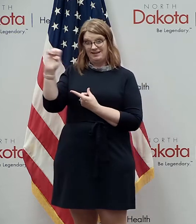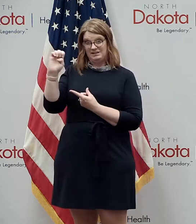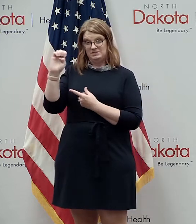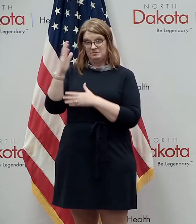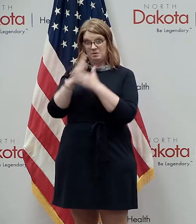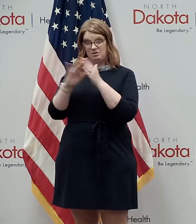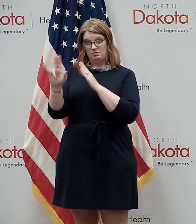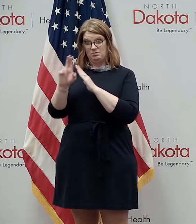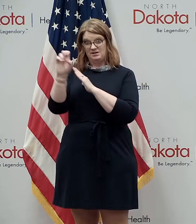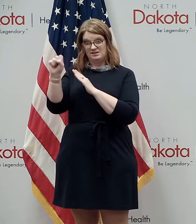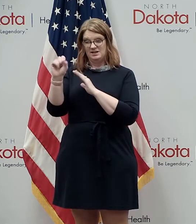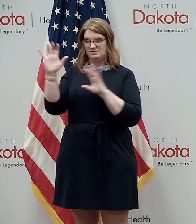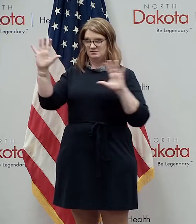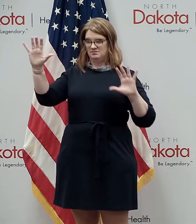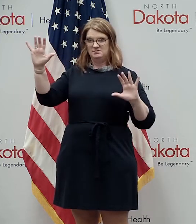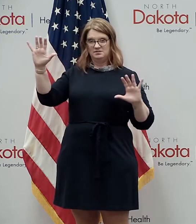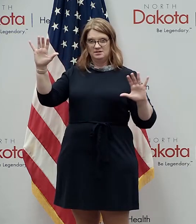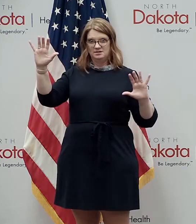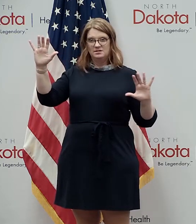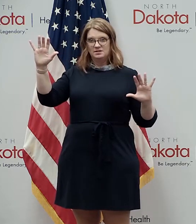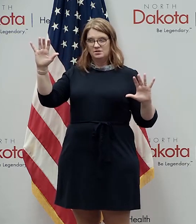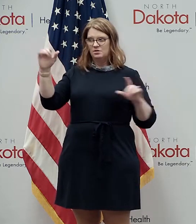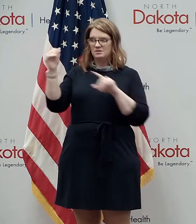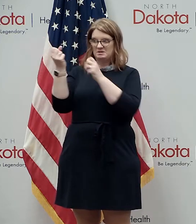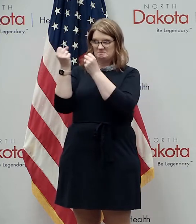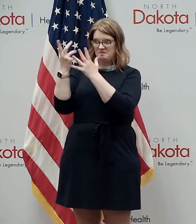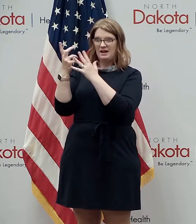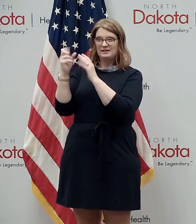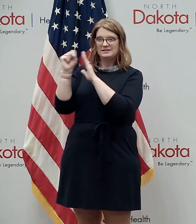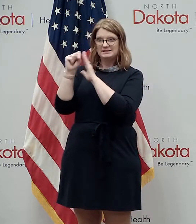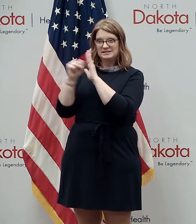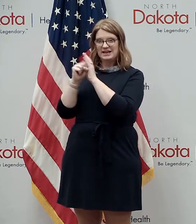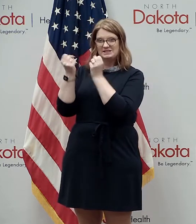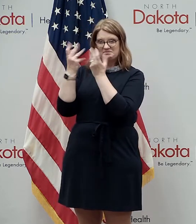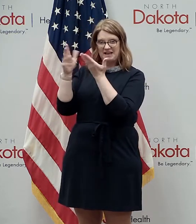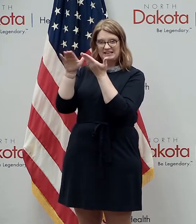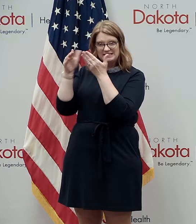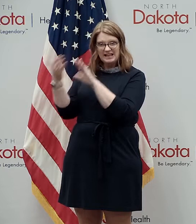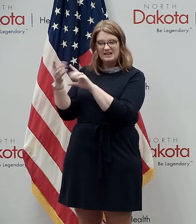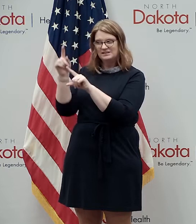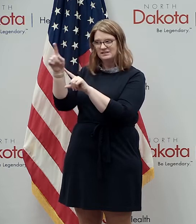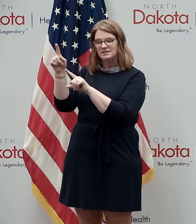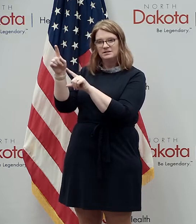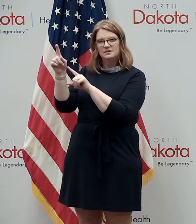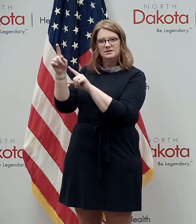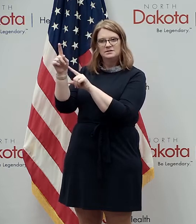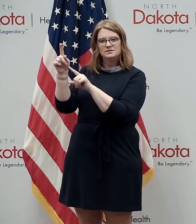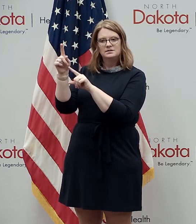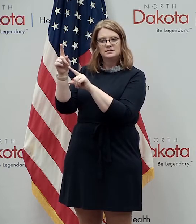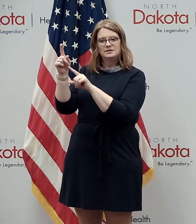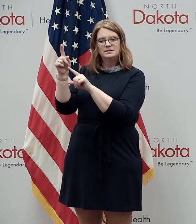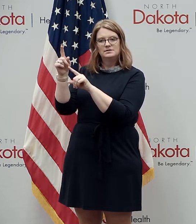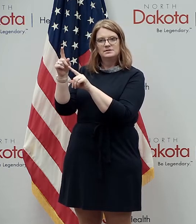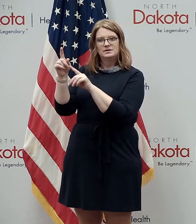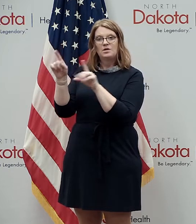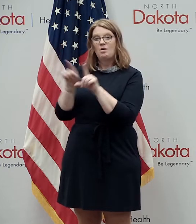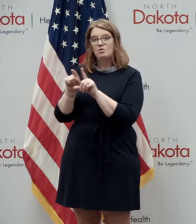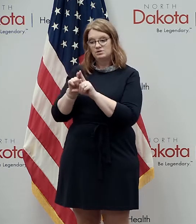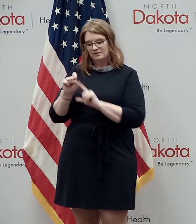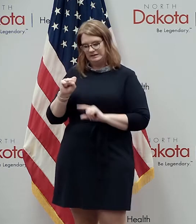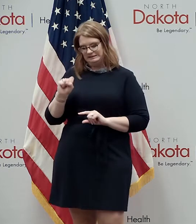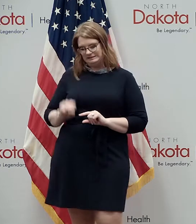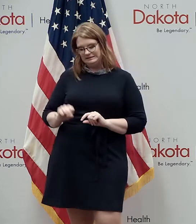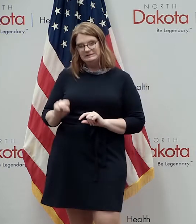States where we had the most number of cases and the most number of deaths there is a lot of news from southern states